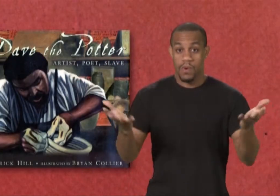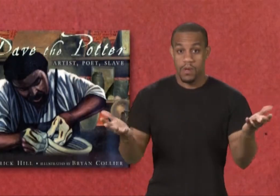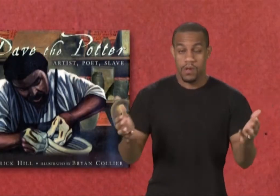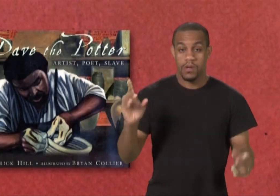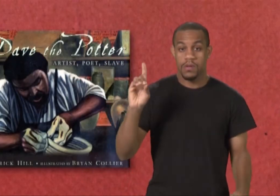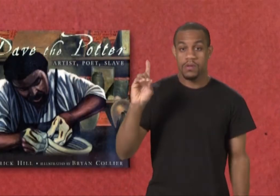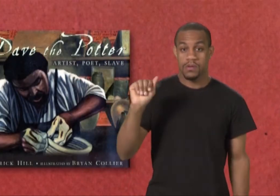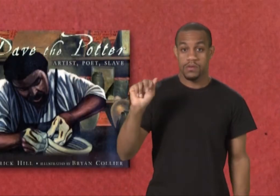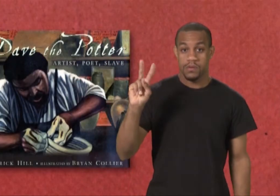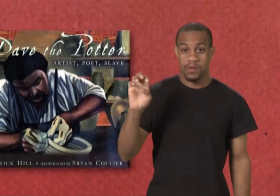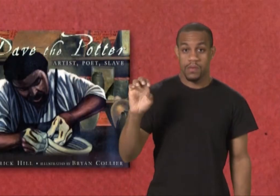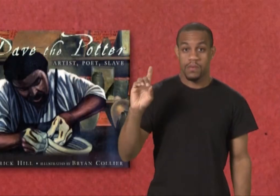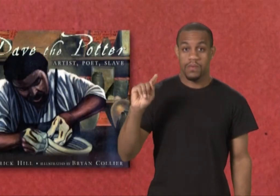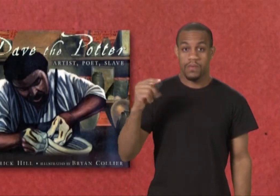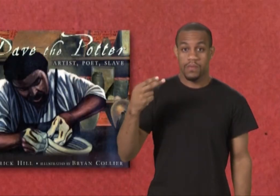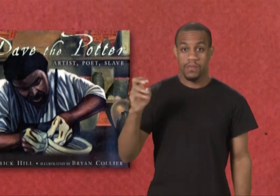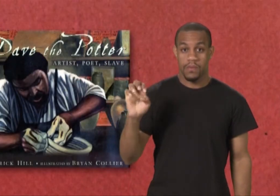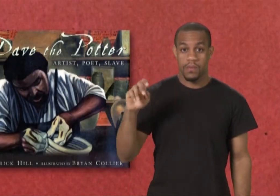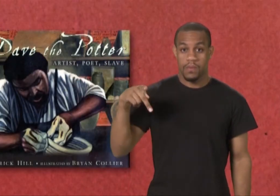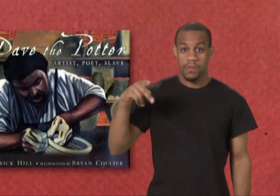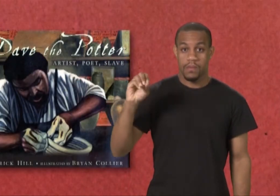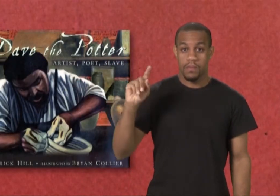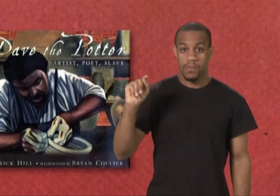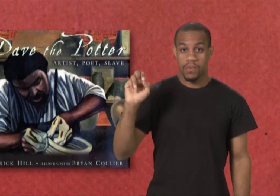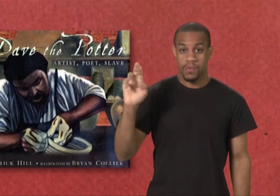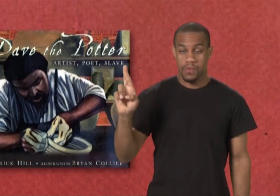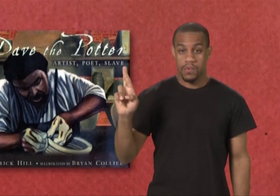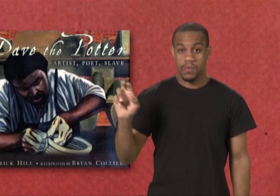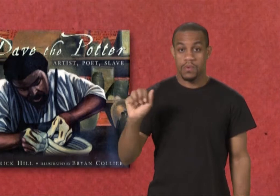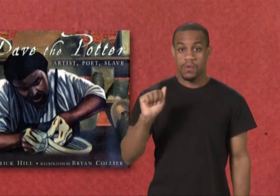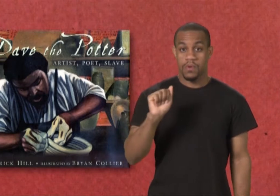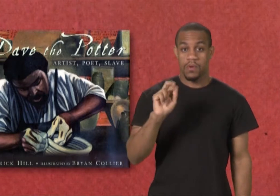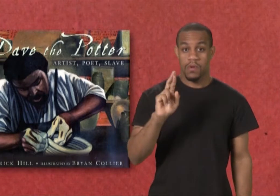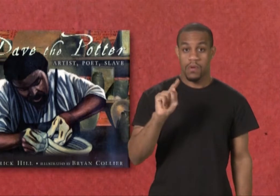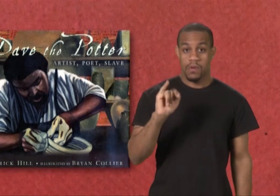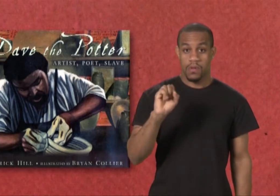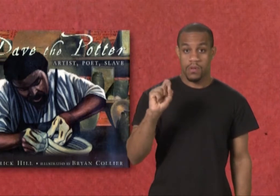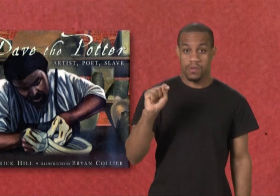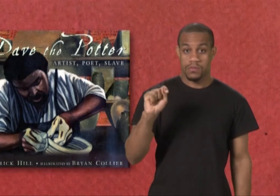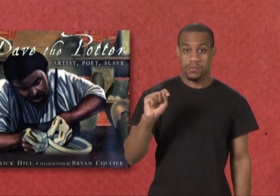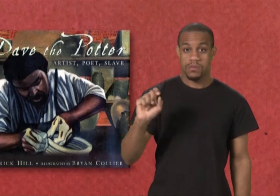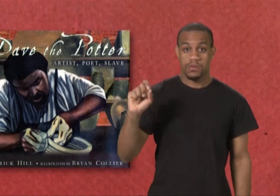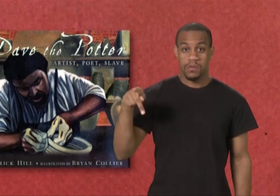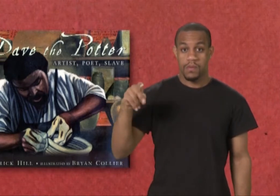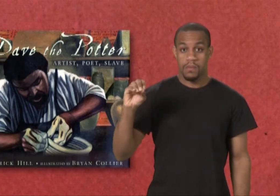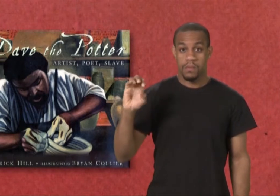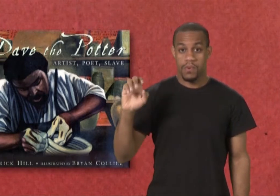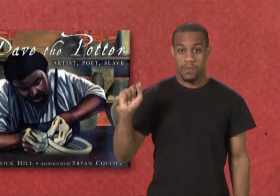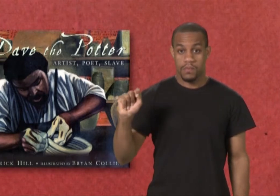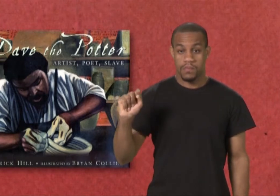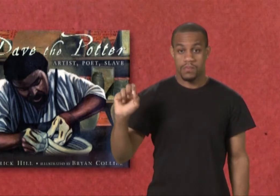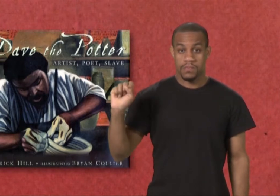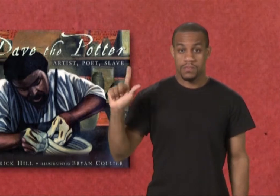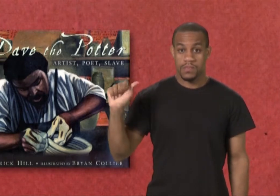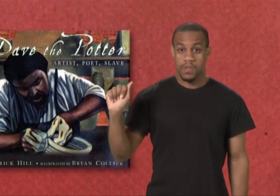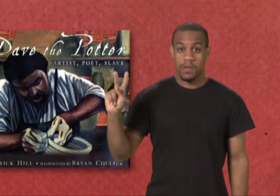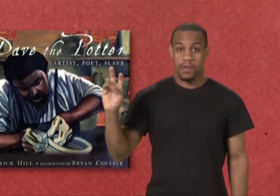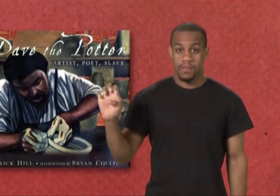Dave the Potter, artist, poet, slave, by Laban